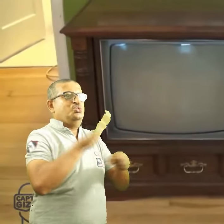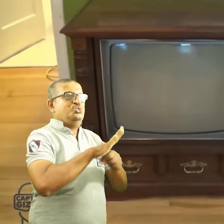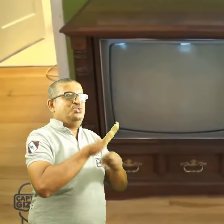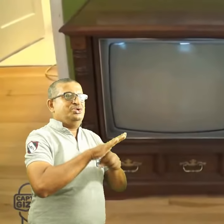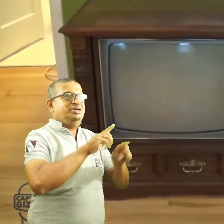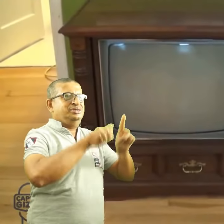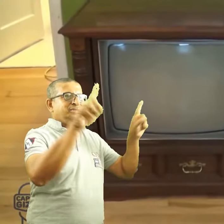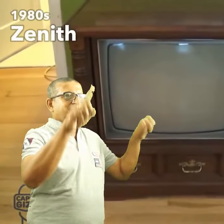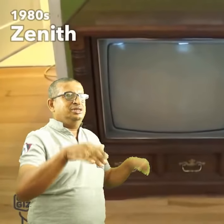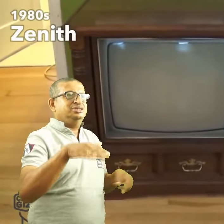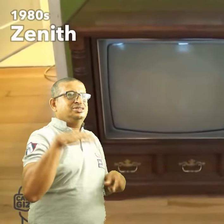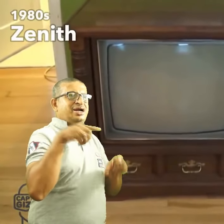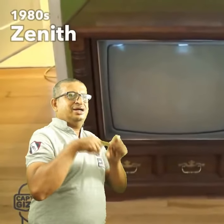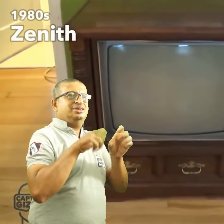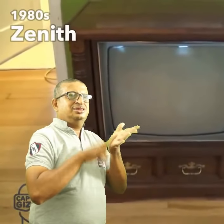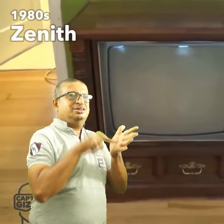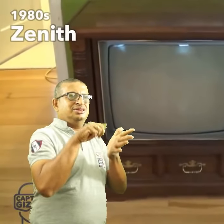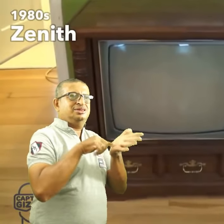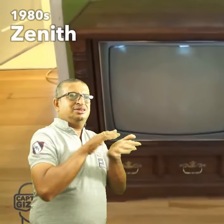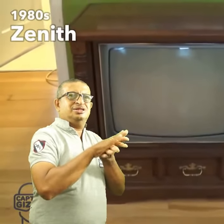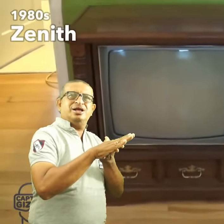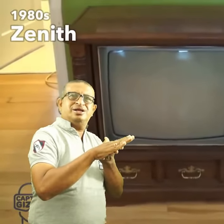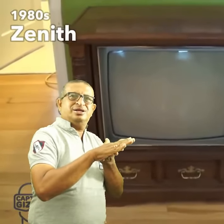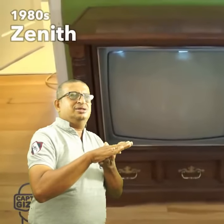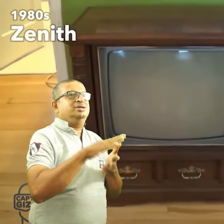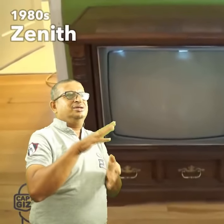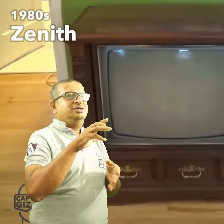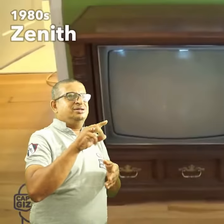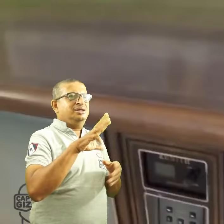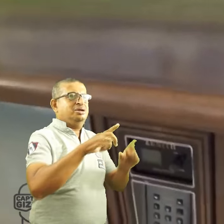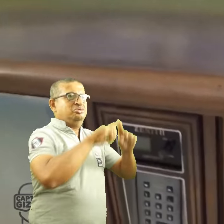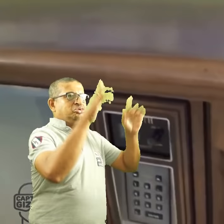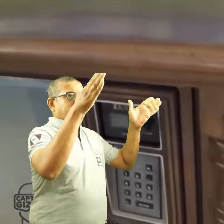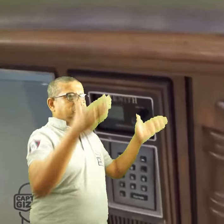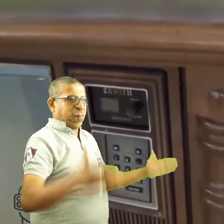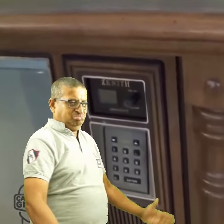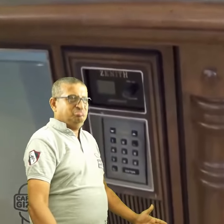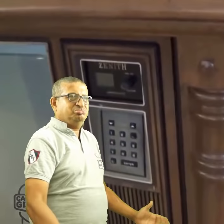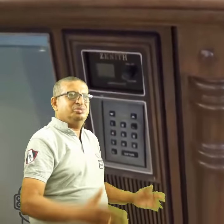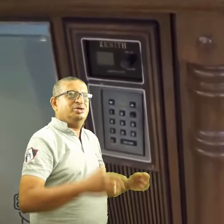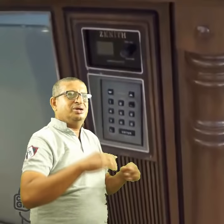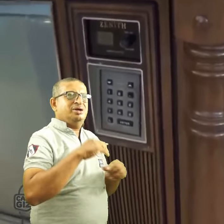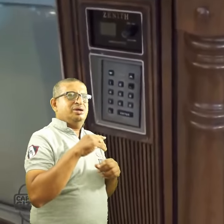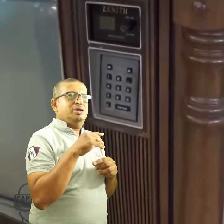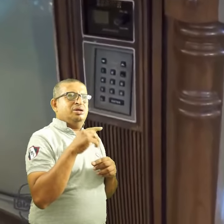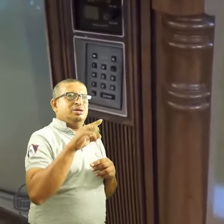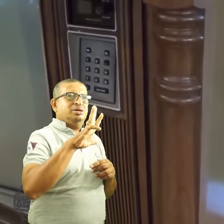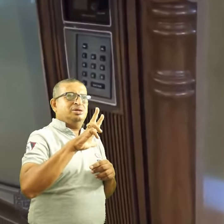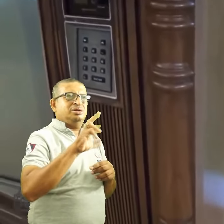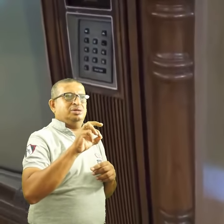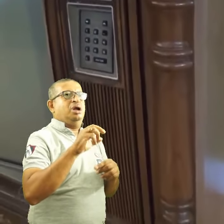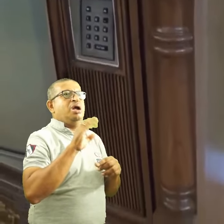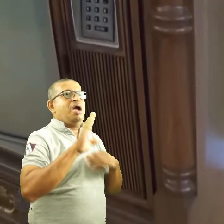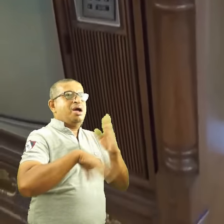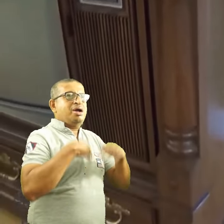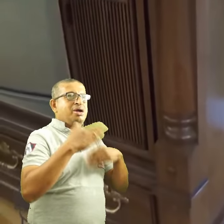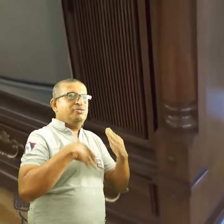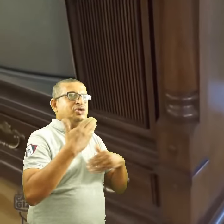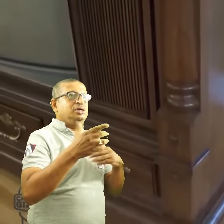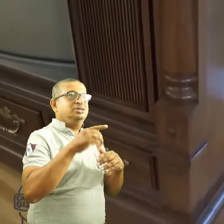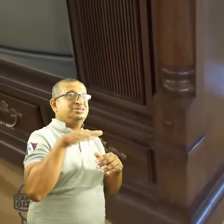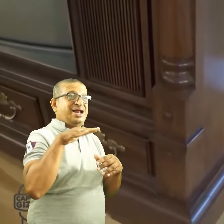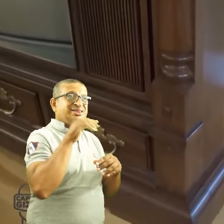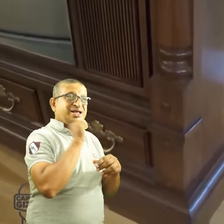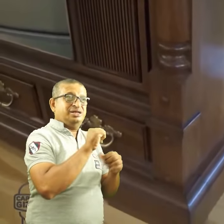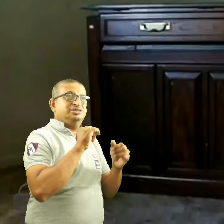The 1980s was the end of the TV as furniture era. These were replaced with color projection TVs with larger screens and minimalist